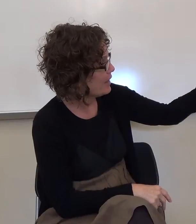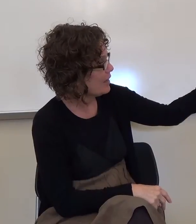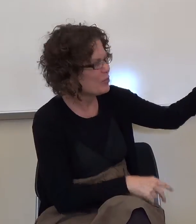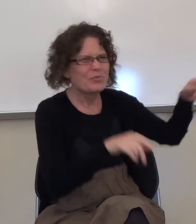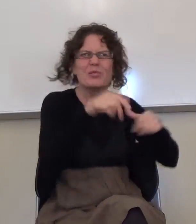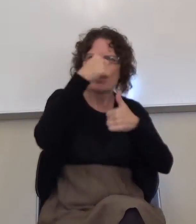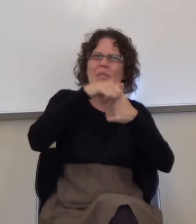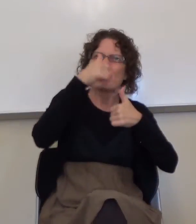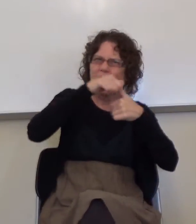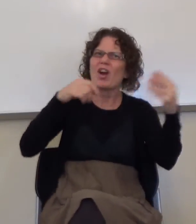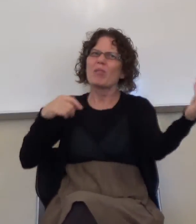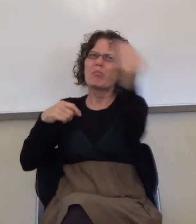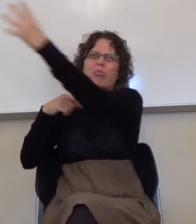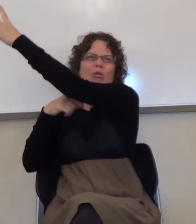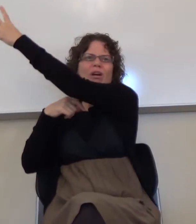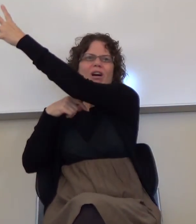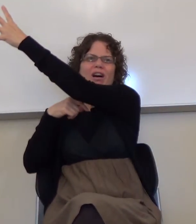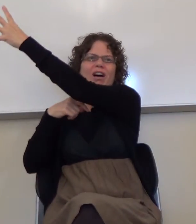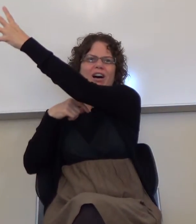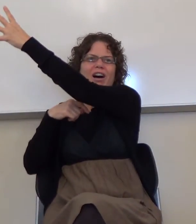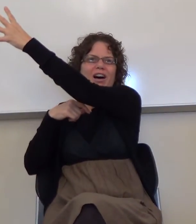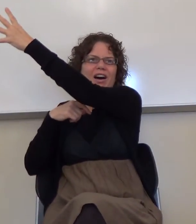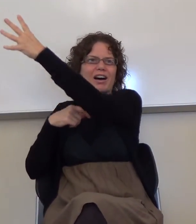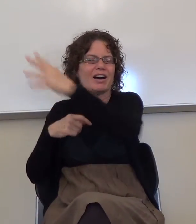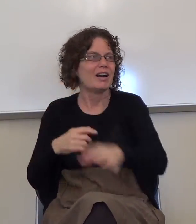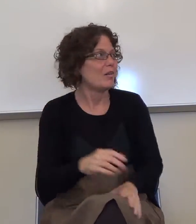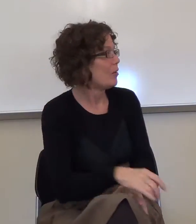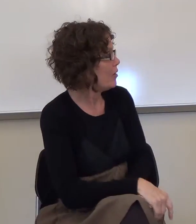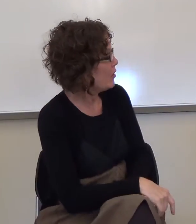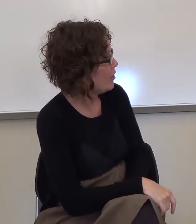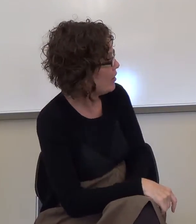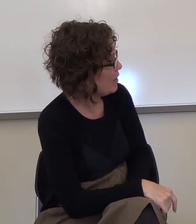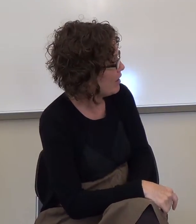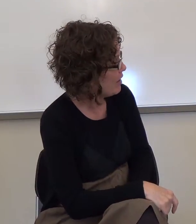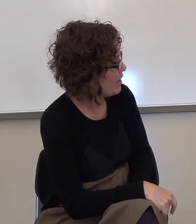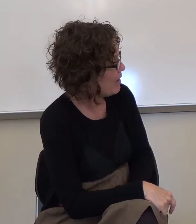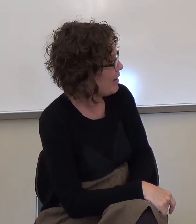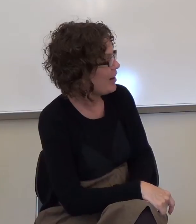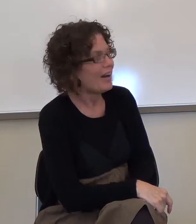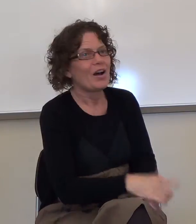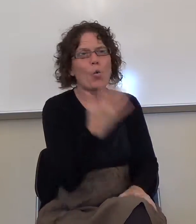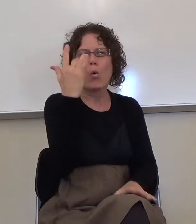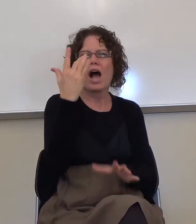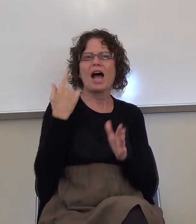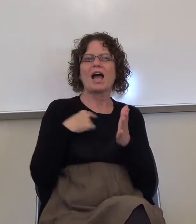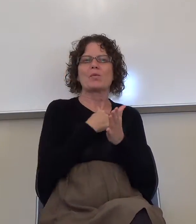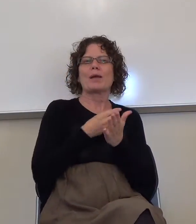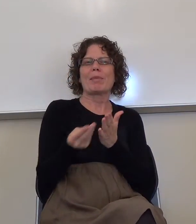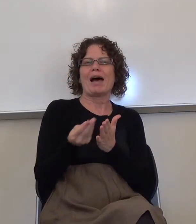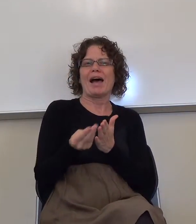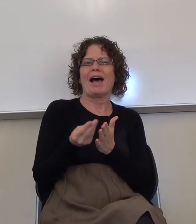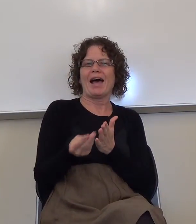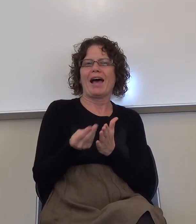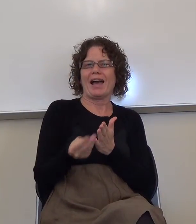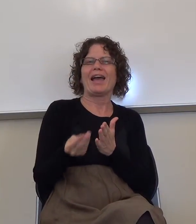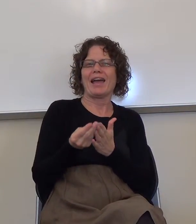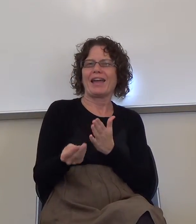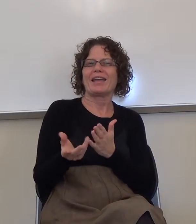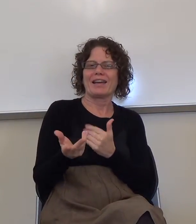from the why we buy, and a lot of people wrote down